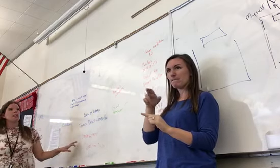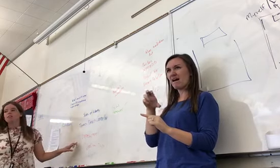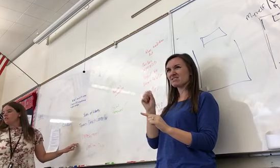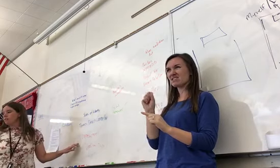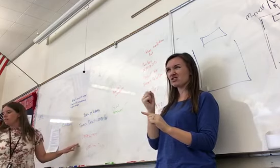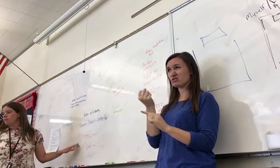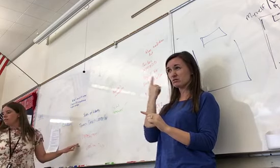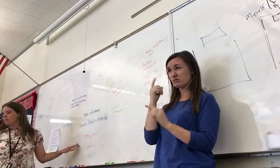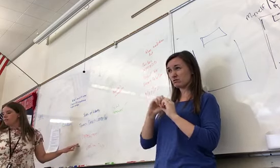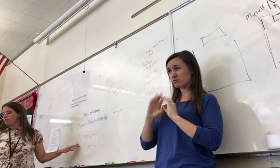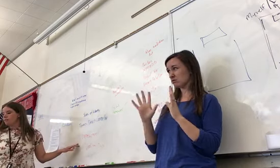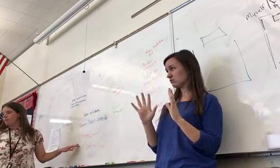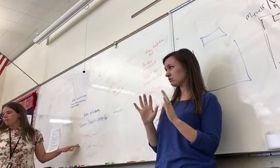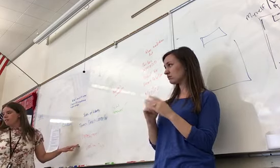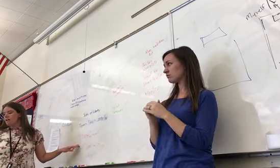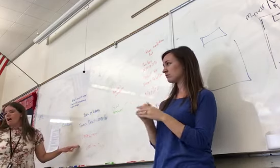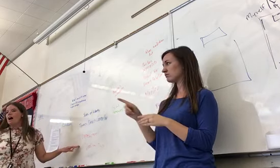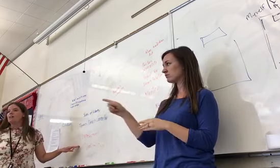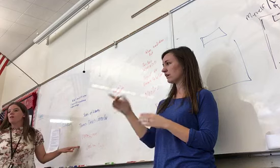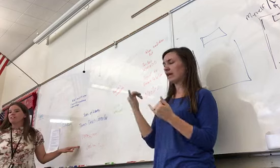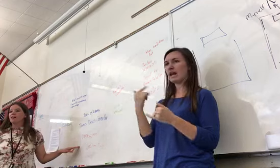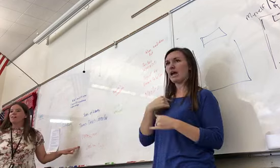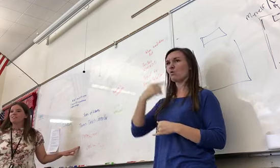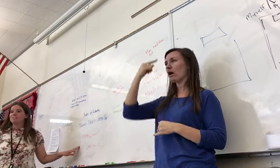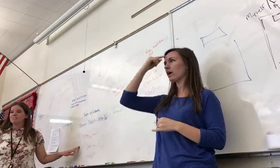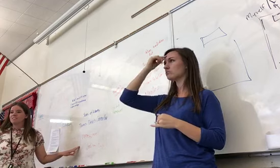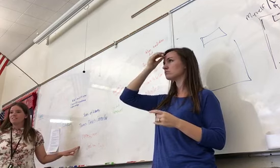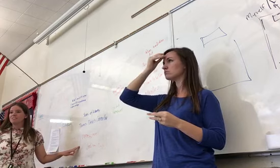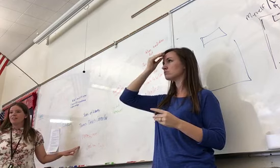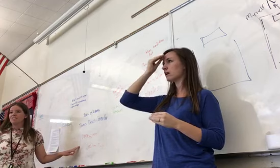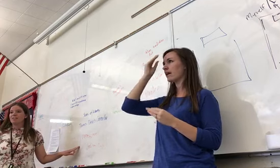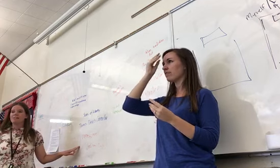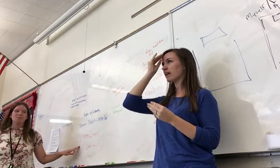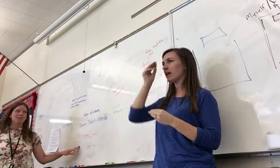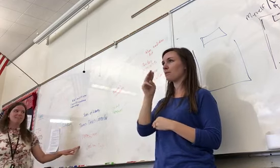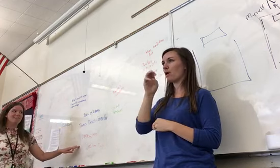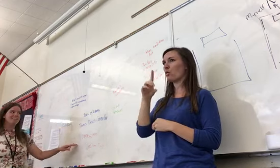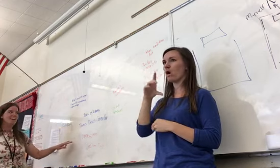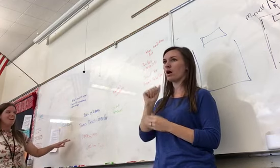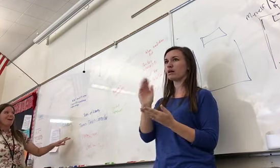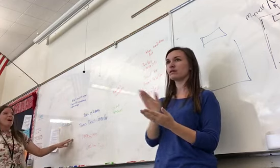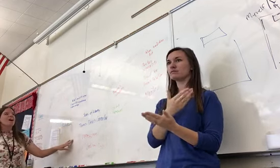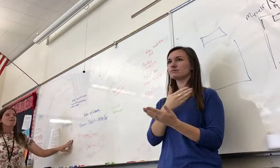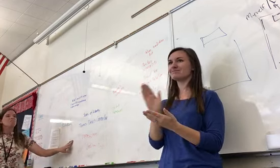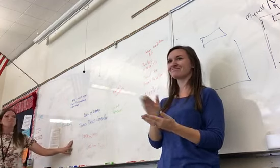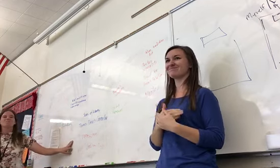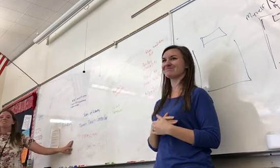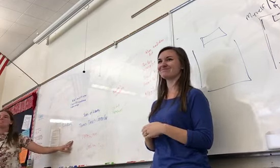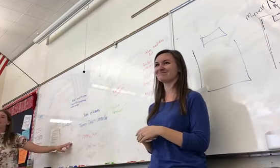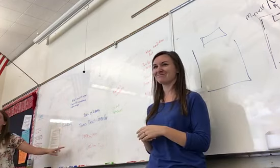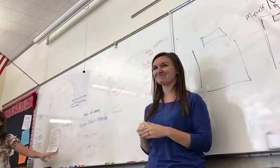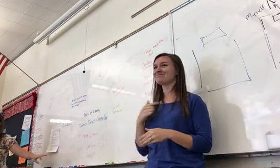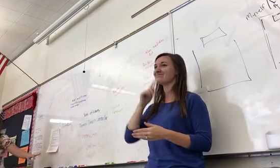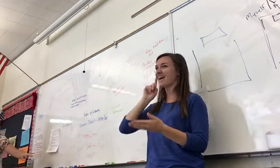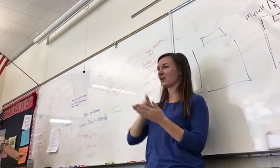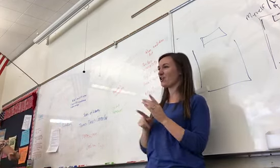head... I'm singing Moana. I know. I saw. Very aggressively. I saw him doing it. So now we're going to head into